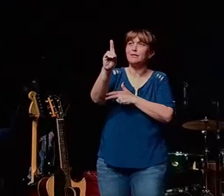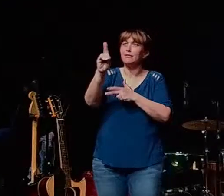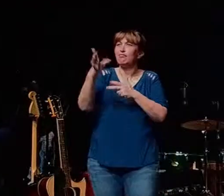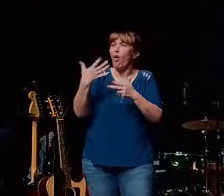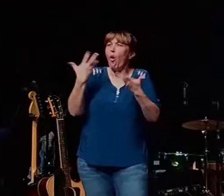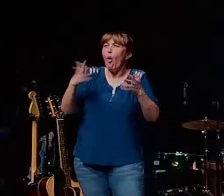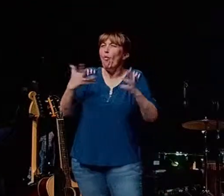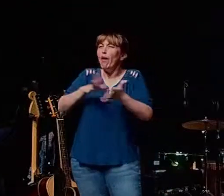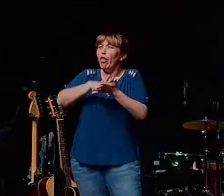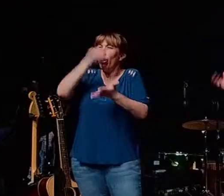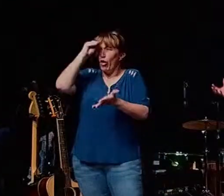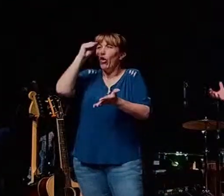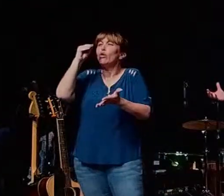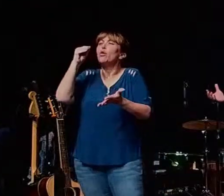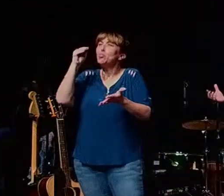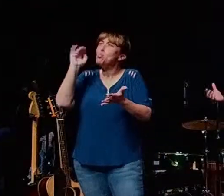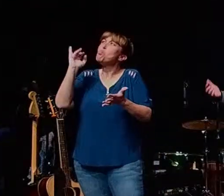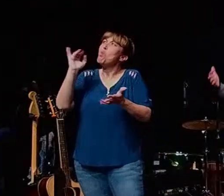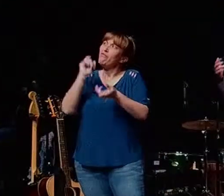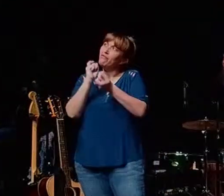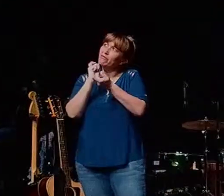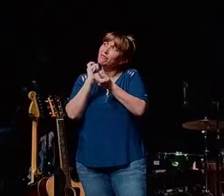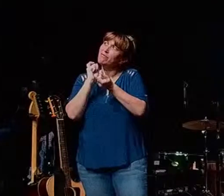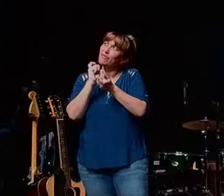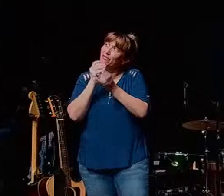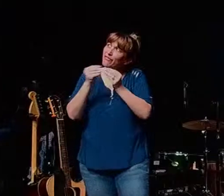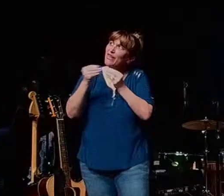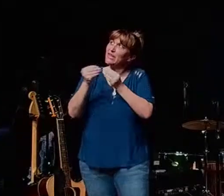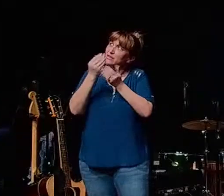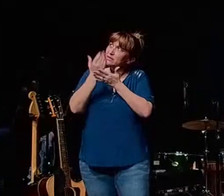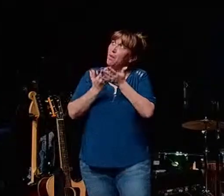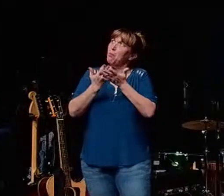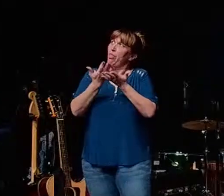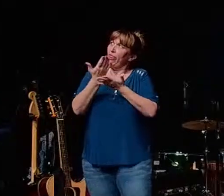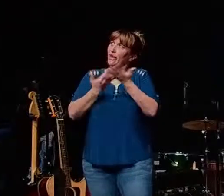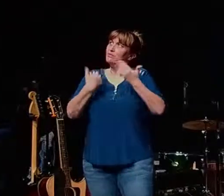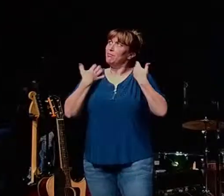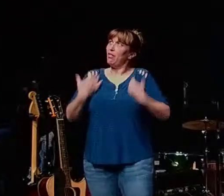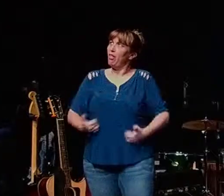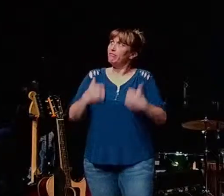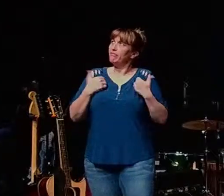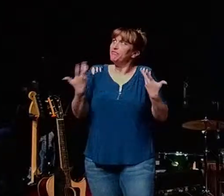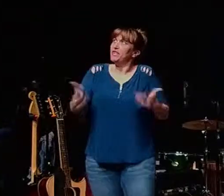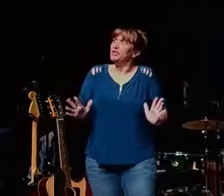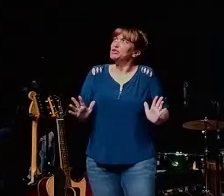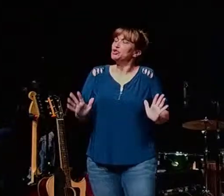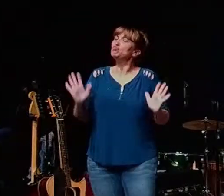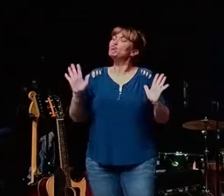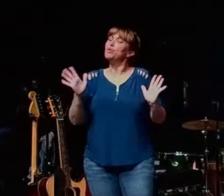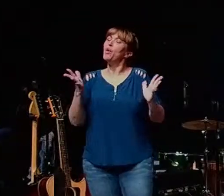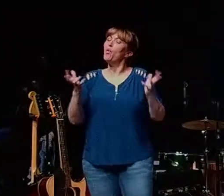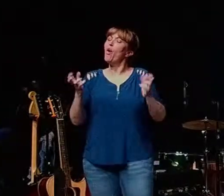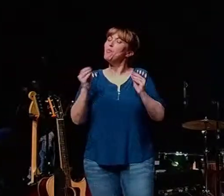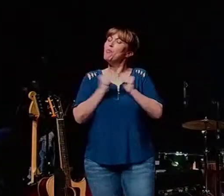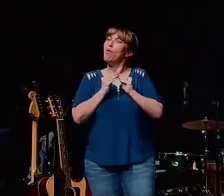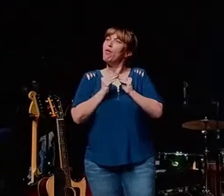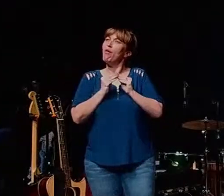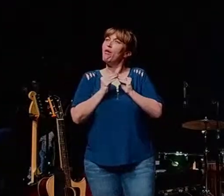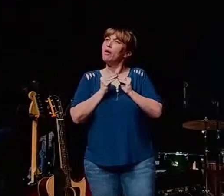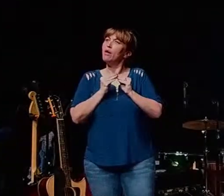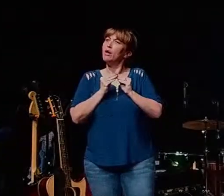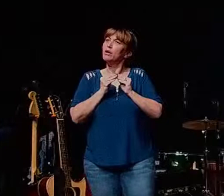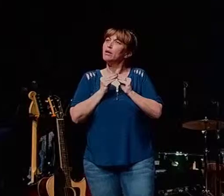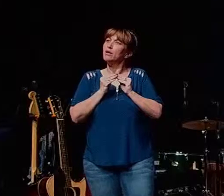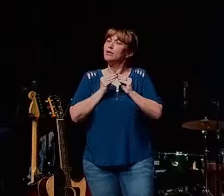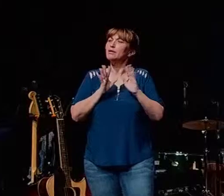already learned something has fixed some stuff is things are running better but you want more and the